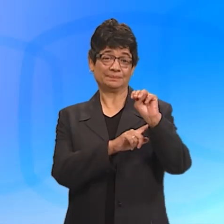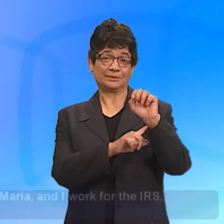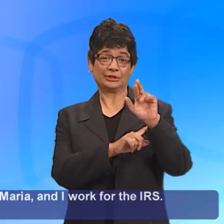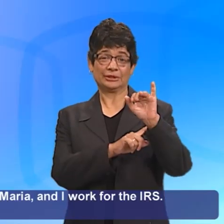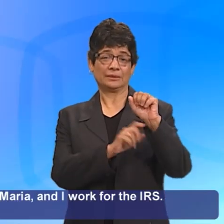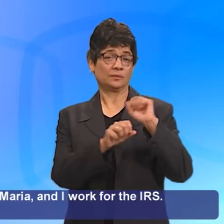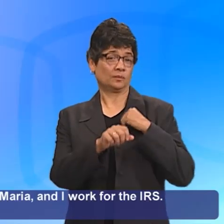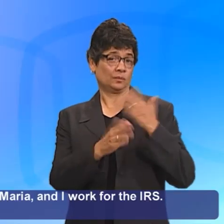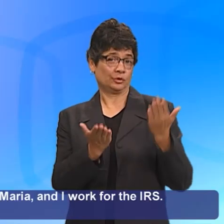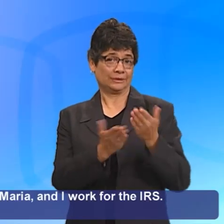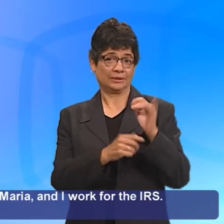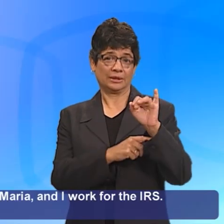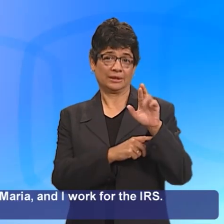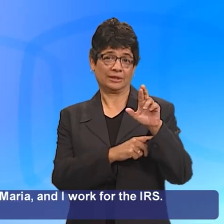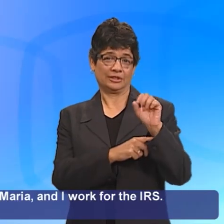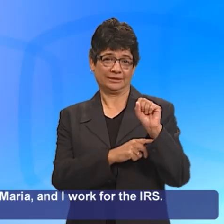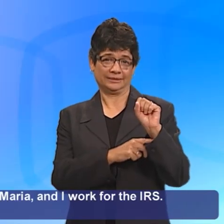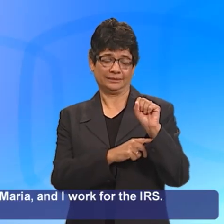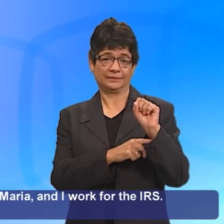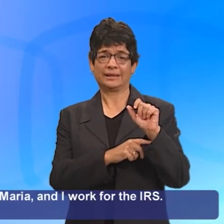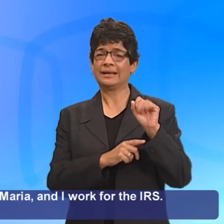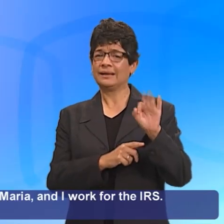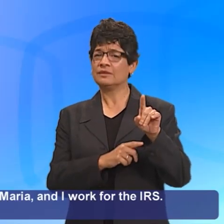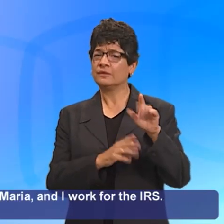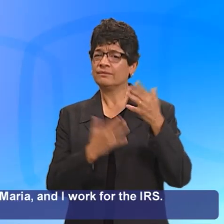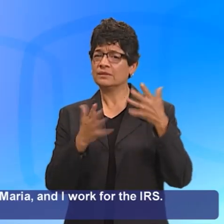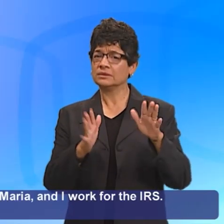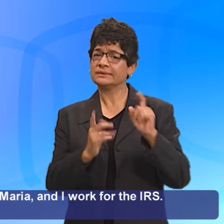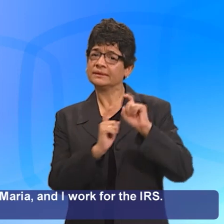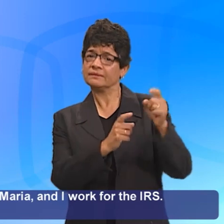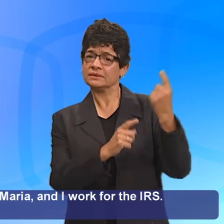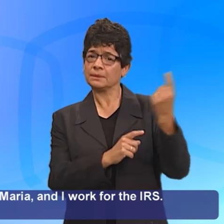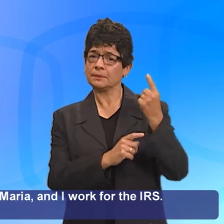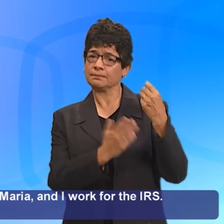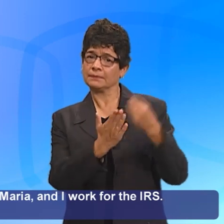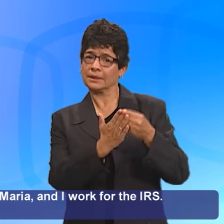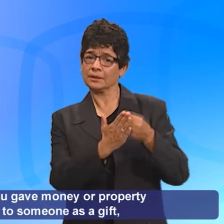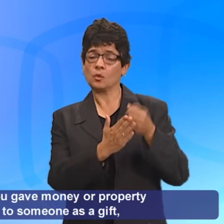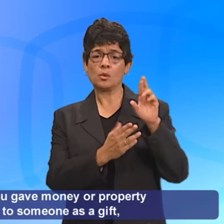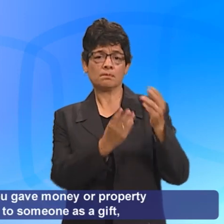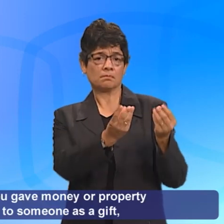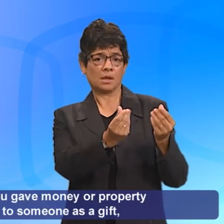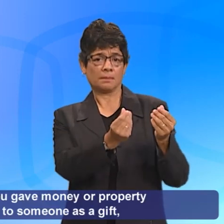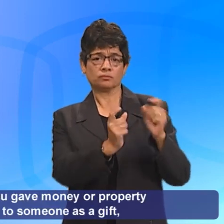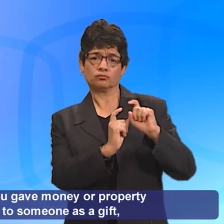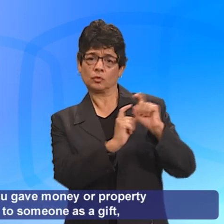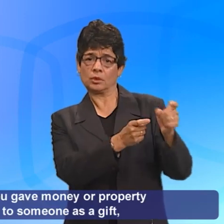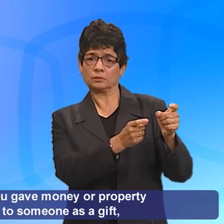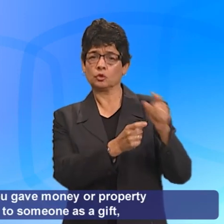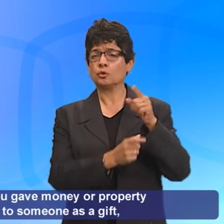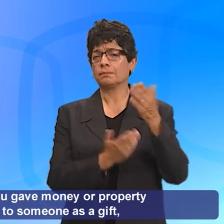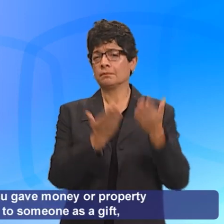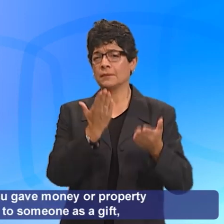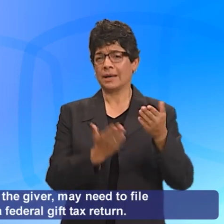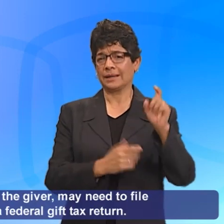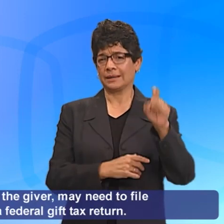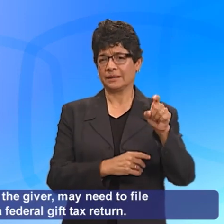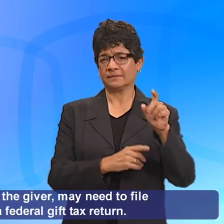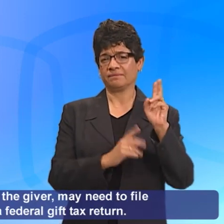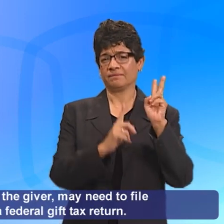Hi, I'm Maria and I work for the IRS. If you gave money or property to someone as a gift, you,